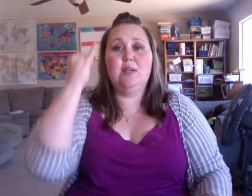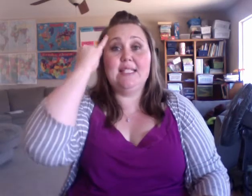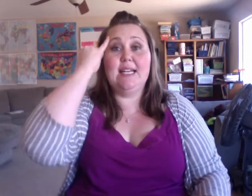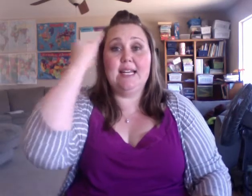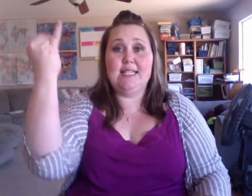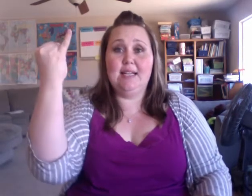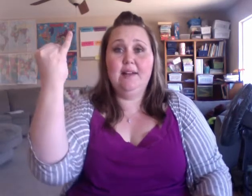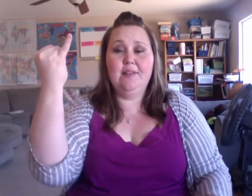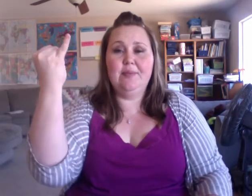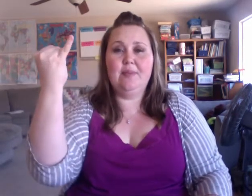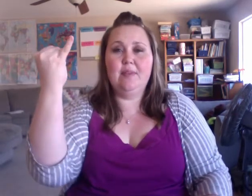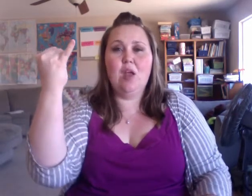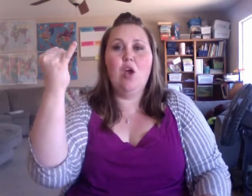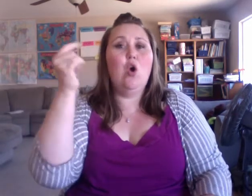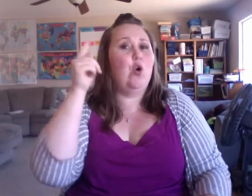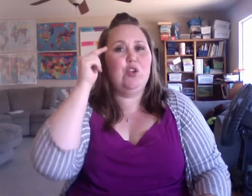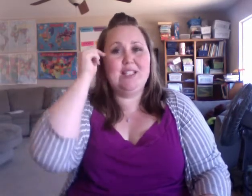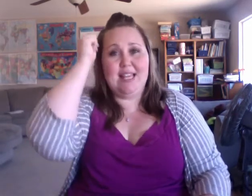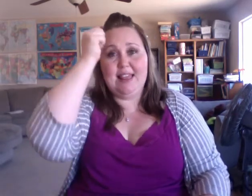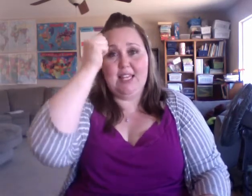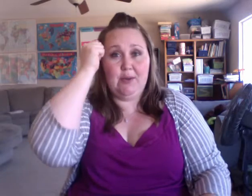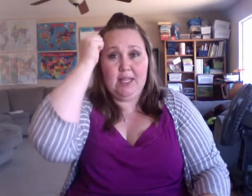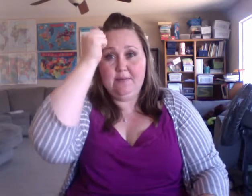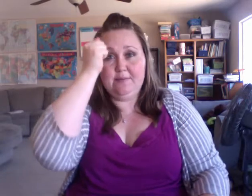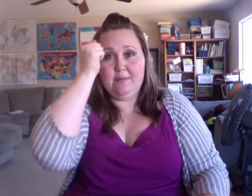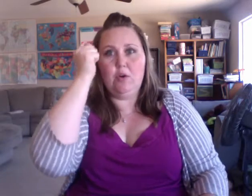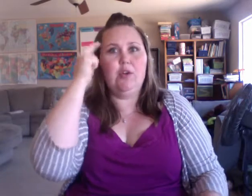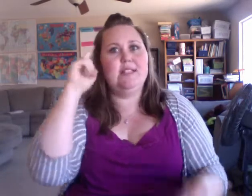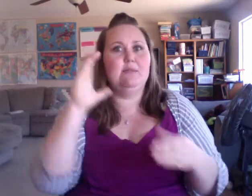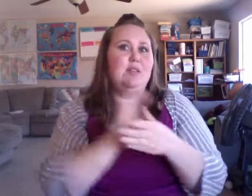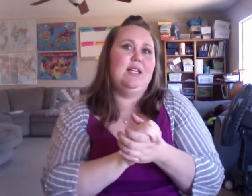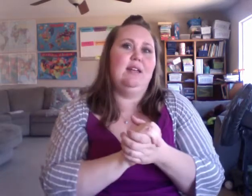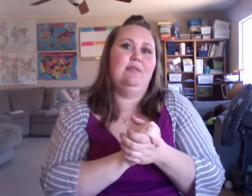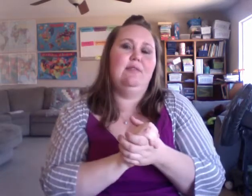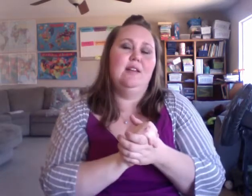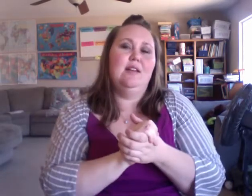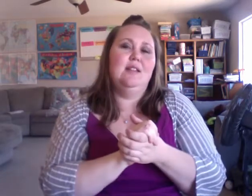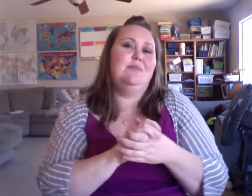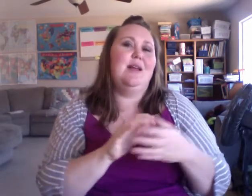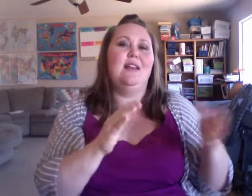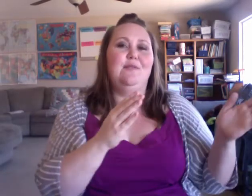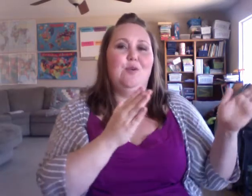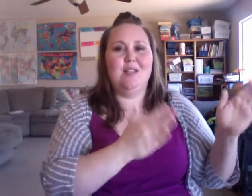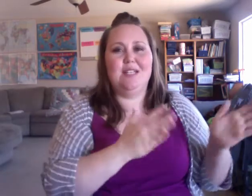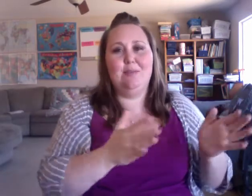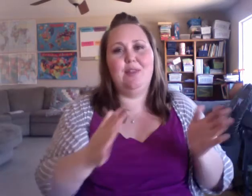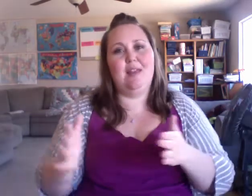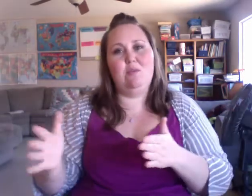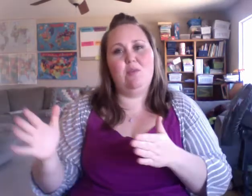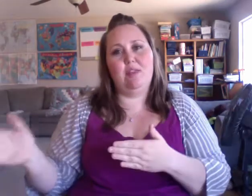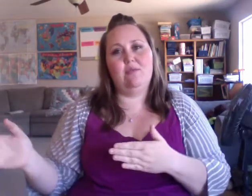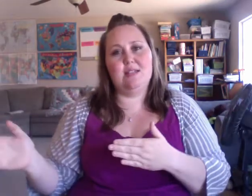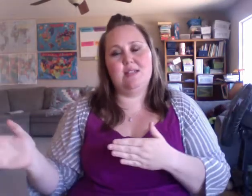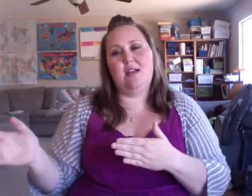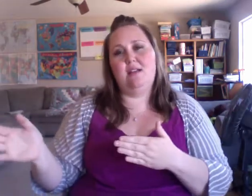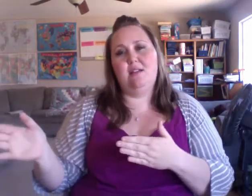you can sign idea. Or you can sign theory. Or you can sign belief. Depending if you wanted to keep a theme with the rest of